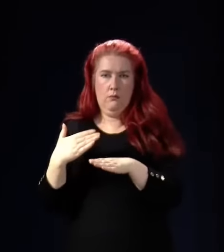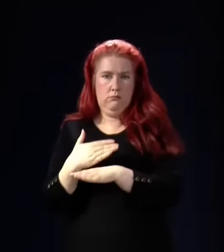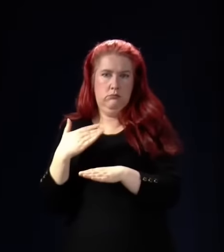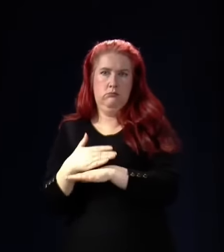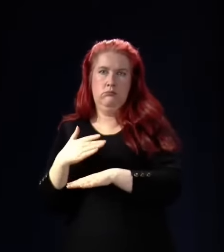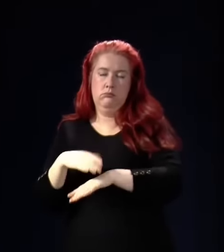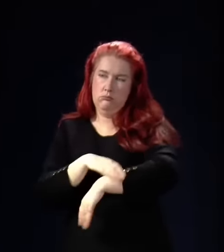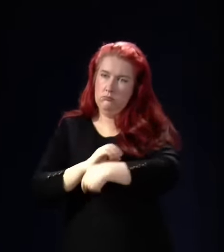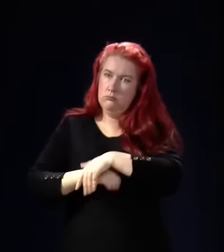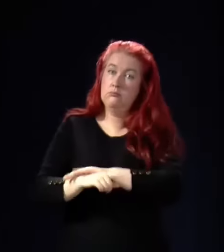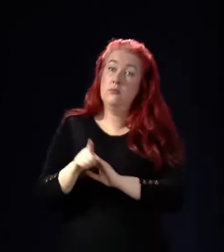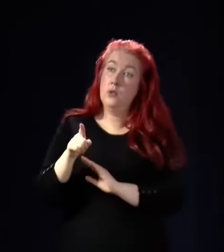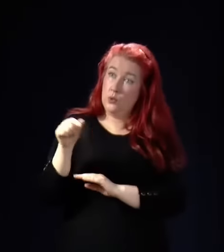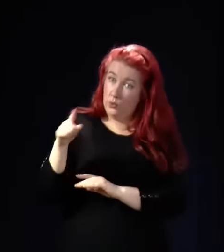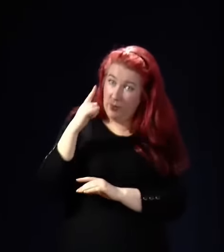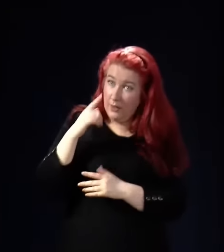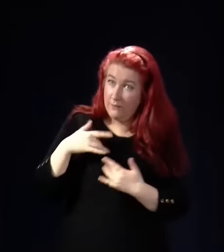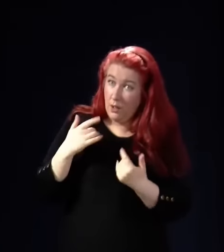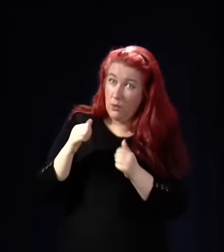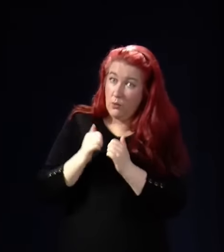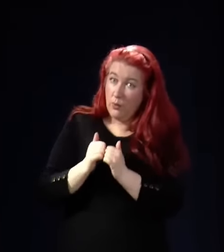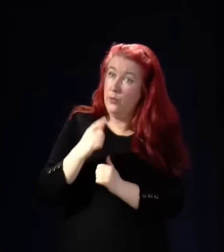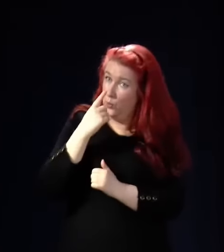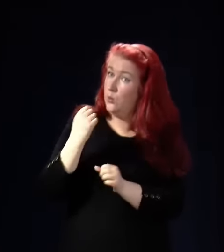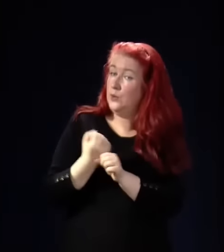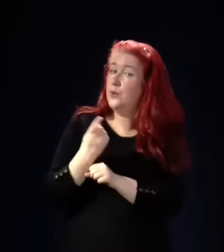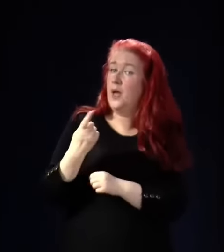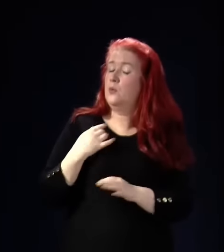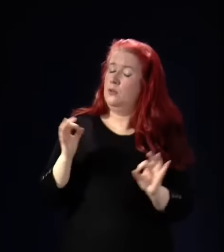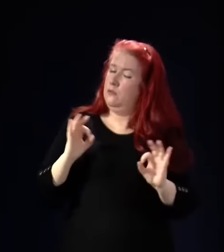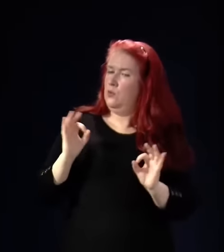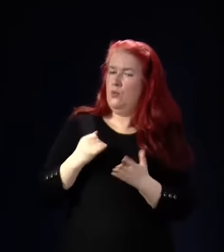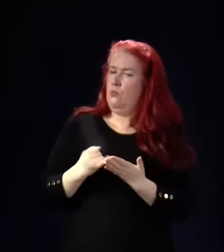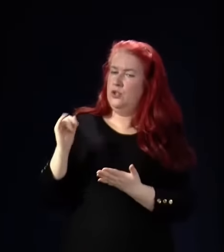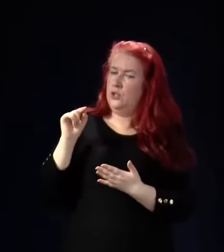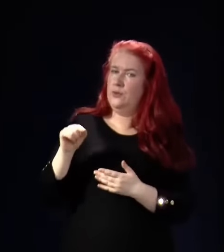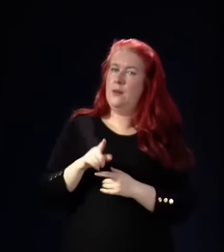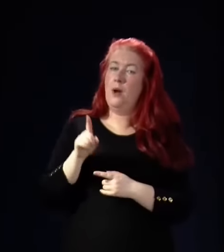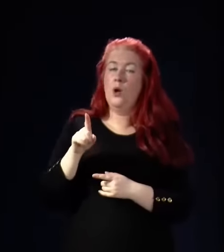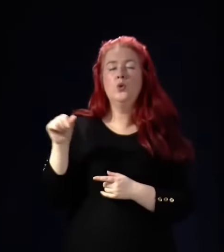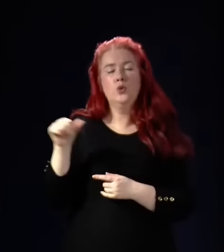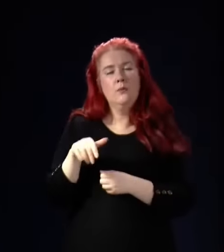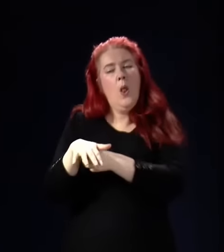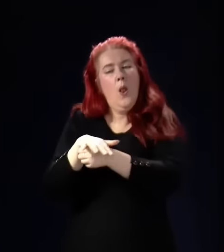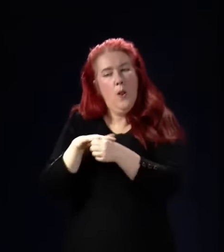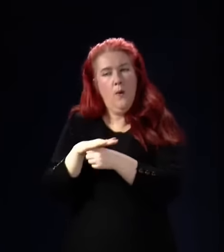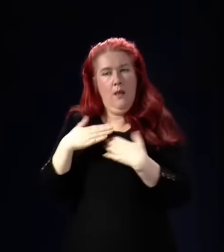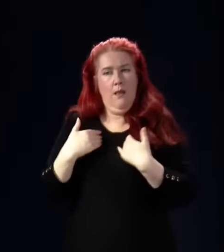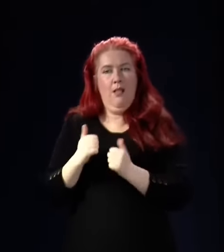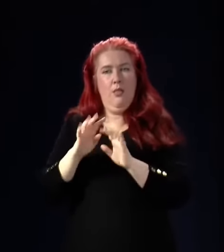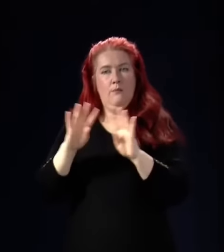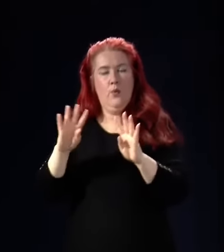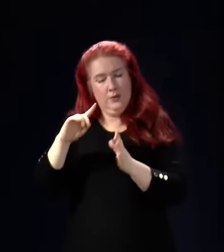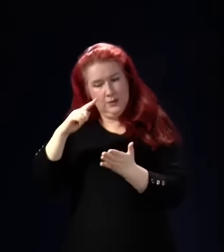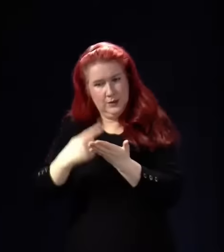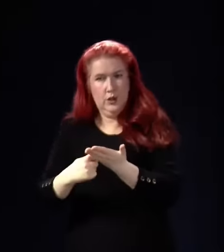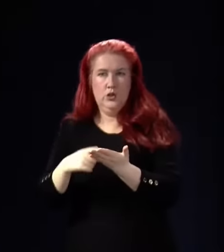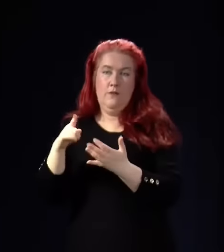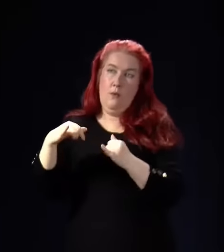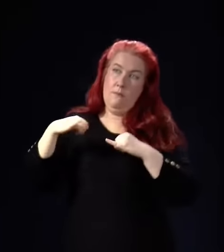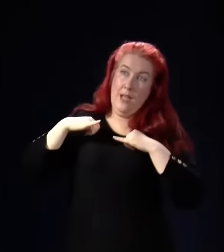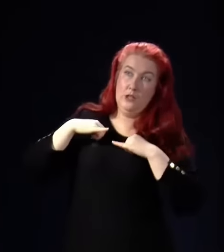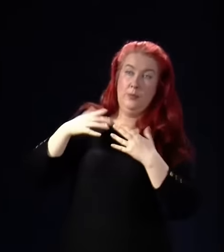a critical incident, then they should do that. There's no in principle objection from the government, but it should be a local health board discussion between the management